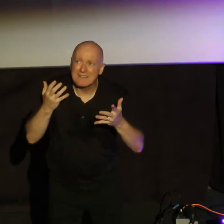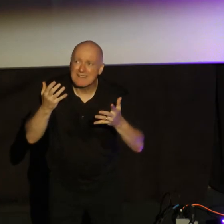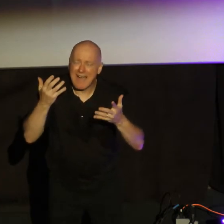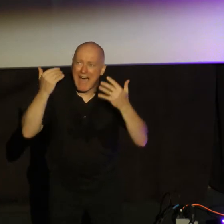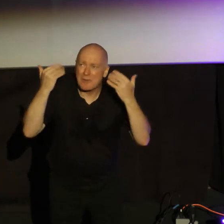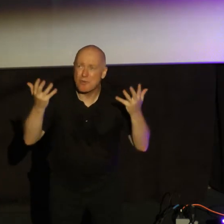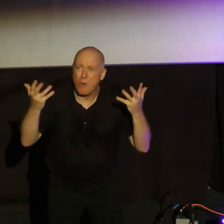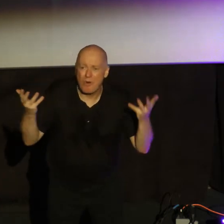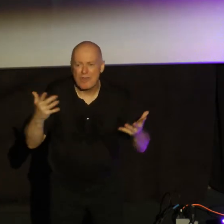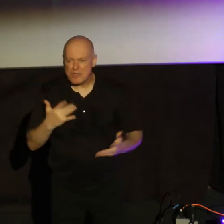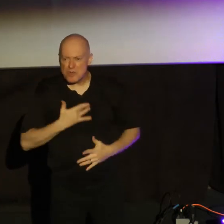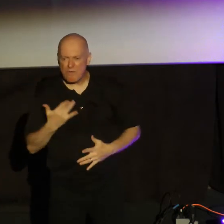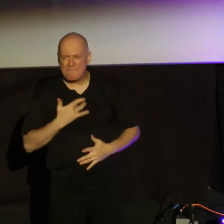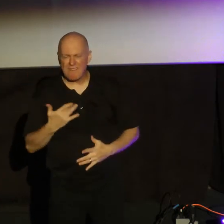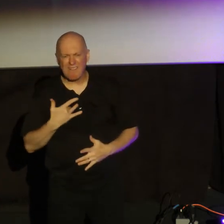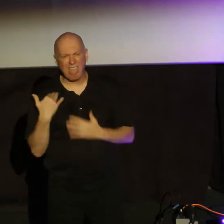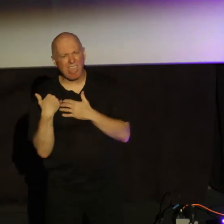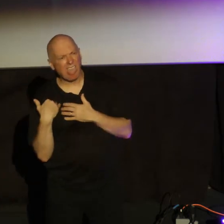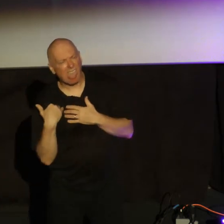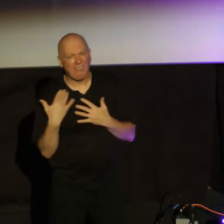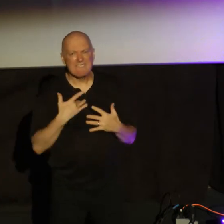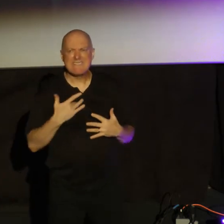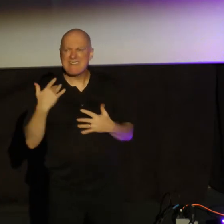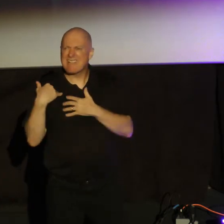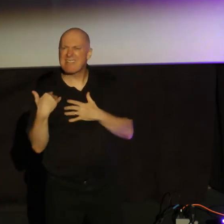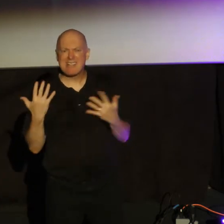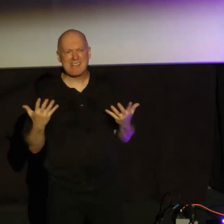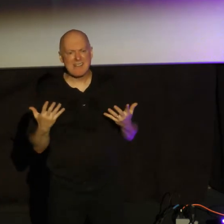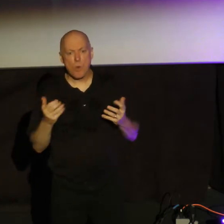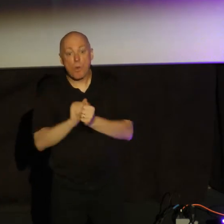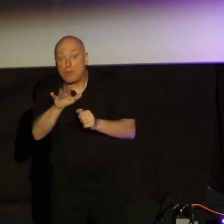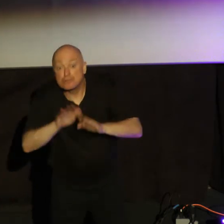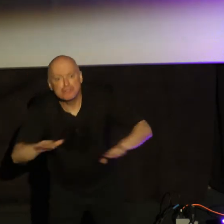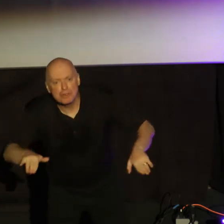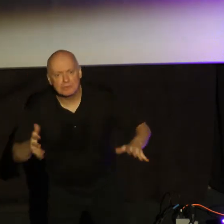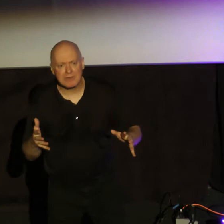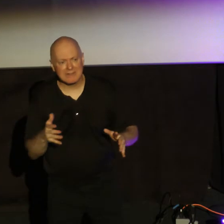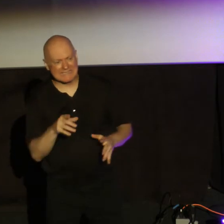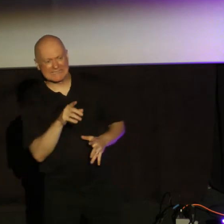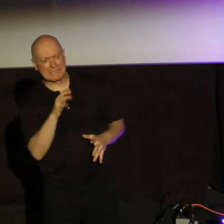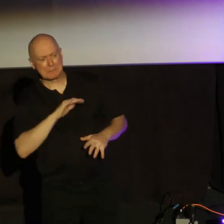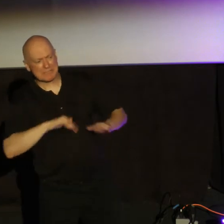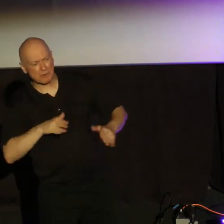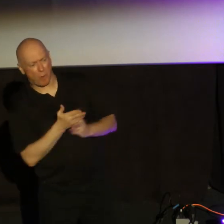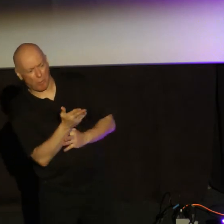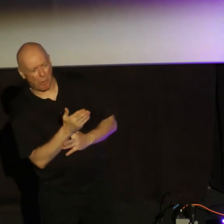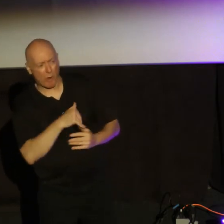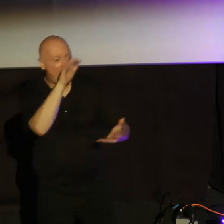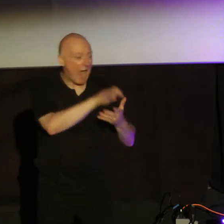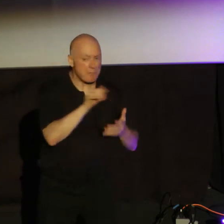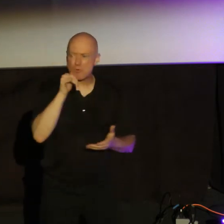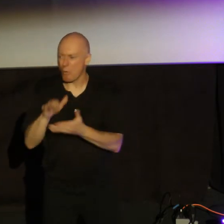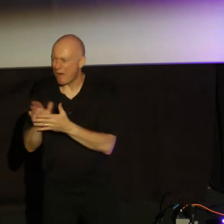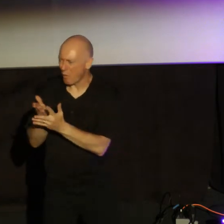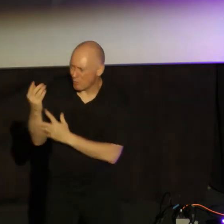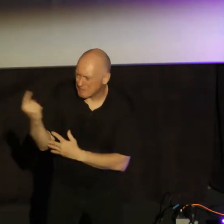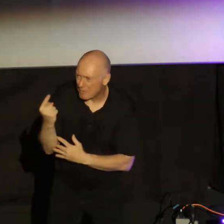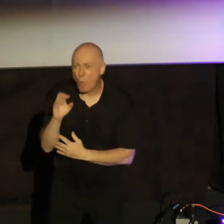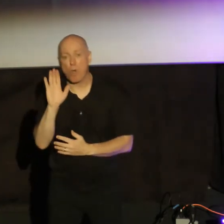and you feel the weight of that, and you feel the weight of that maybe with your kids, or there's something they're going through, or a spouse, or your own health, and it